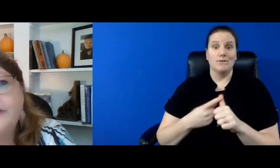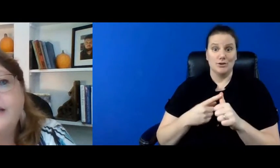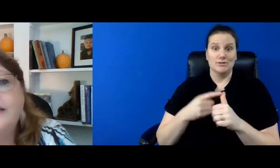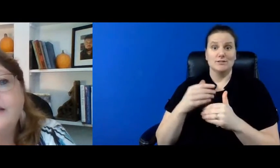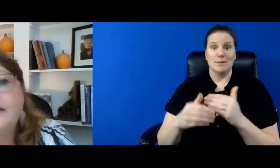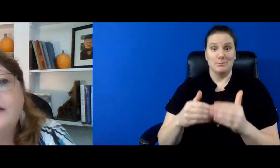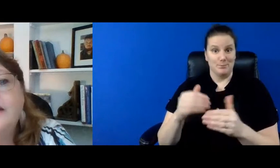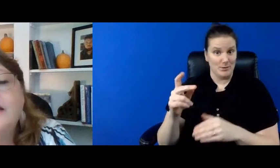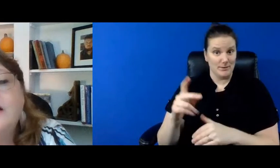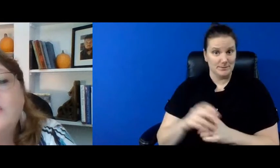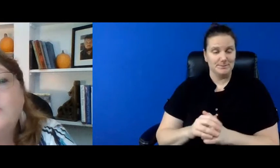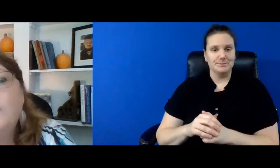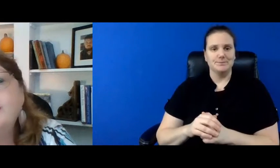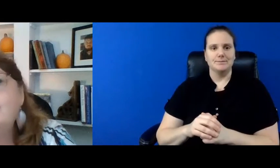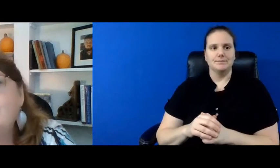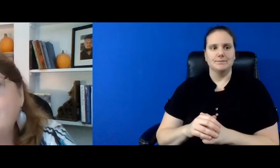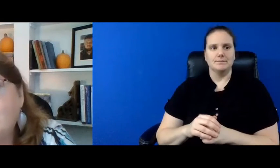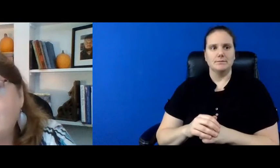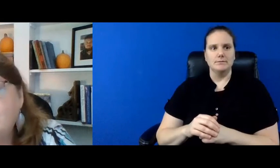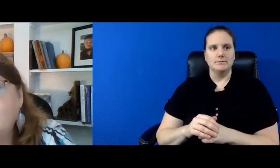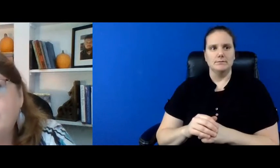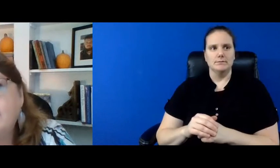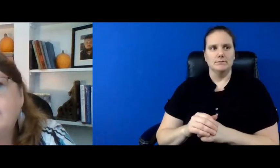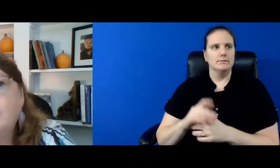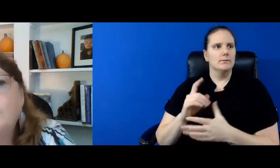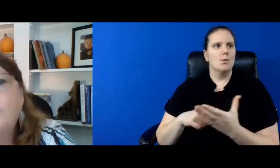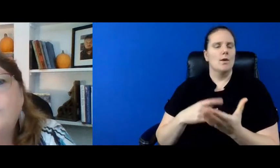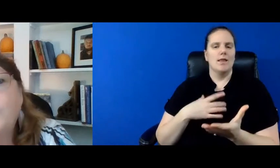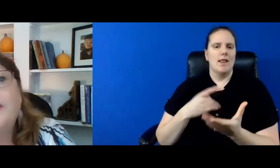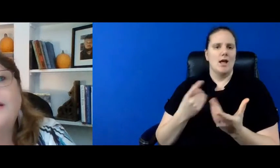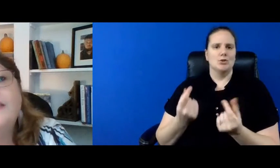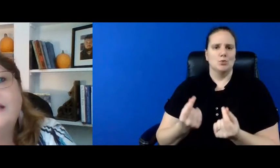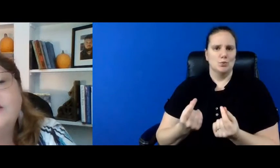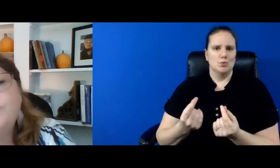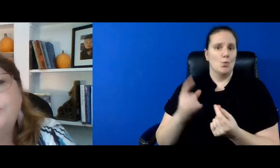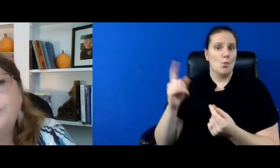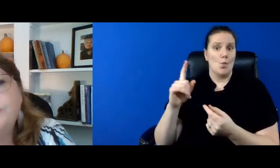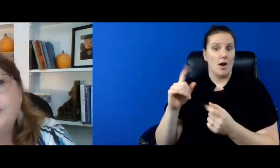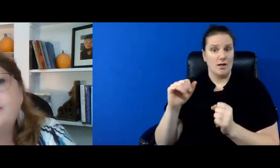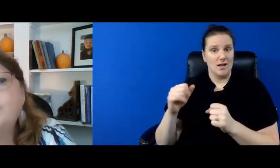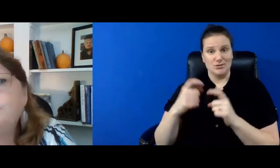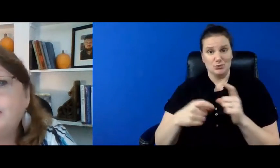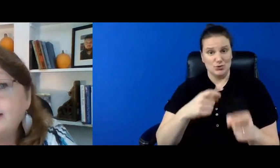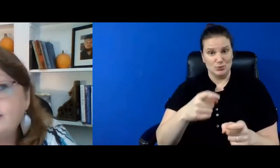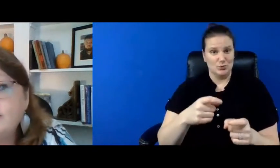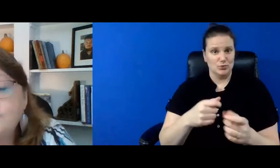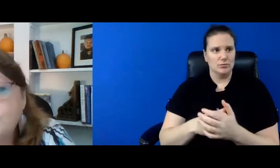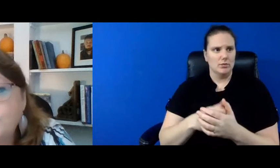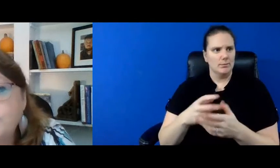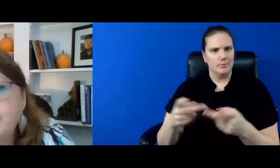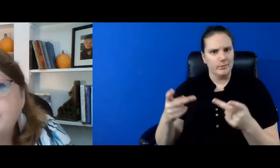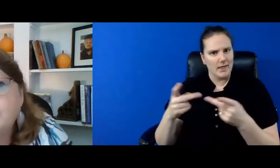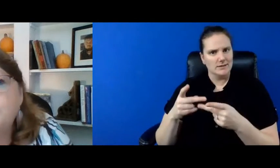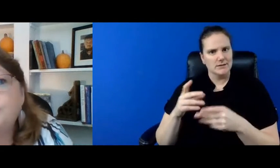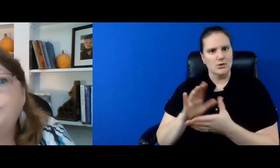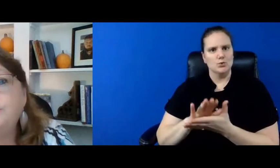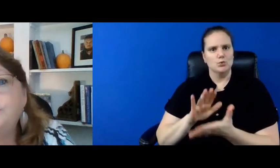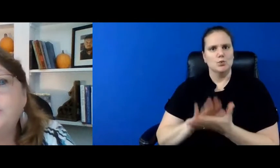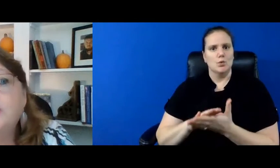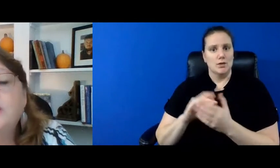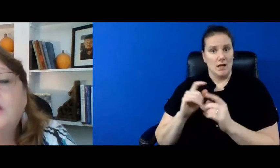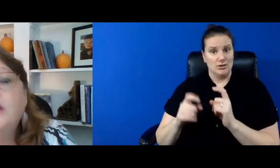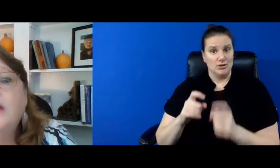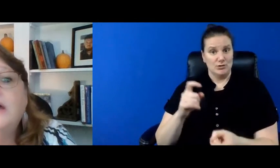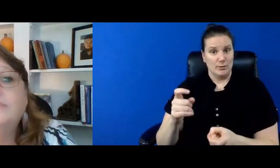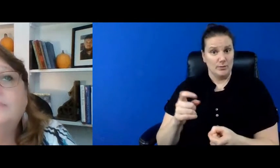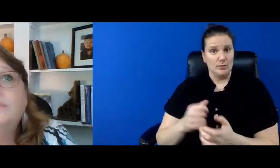right what is it they like doing well where can they contribute is there a place in their school they can contribute